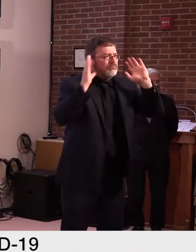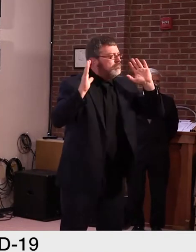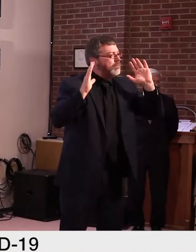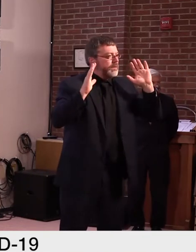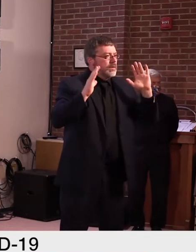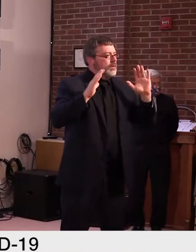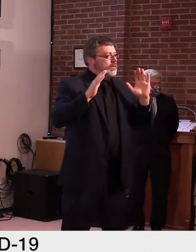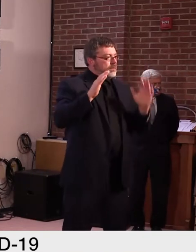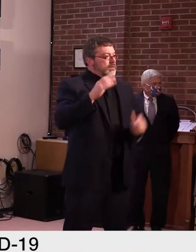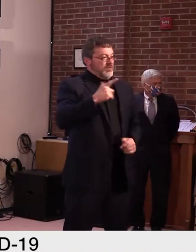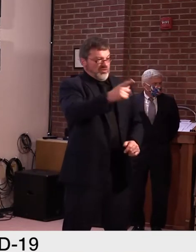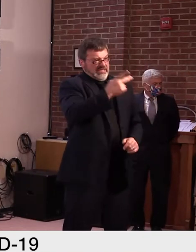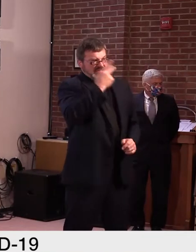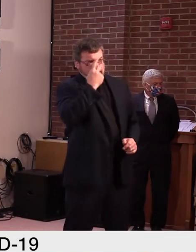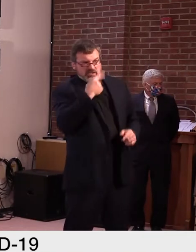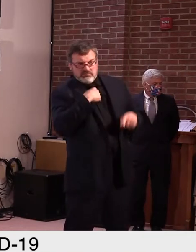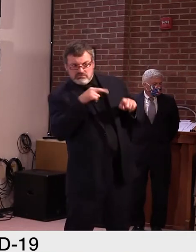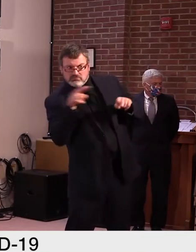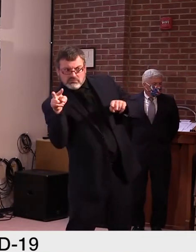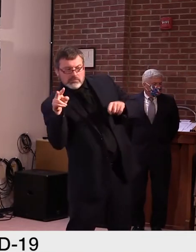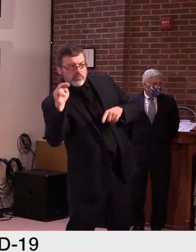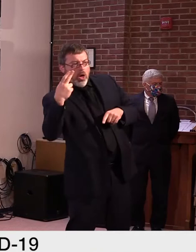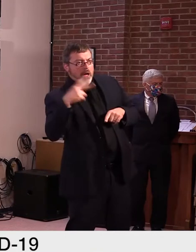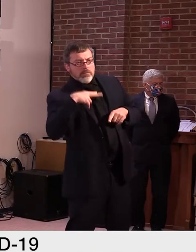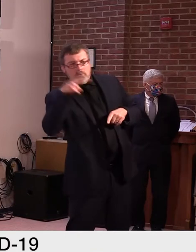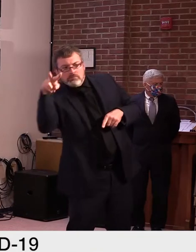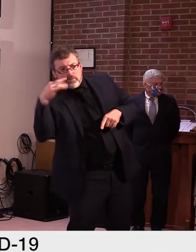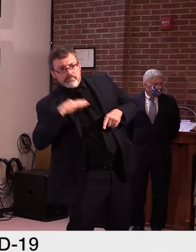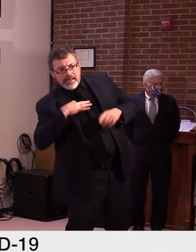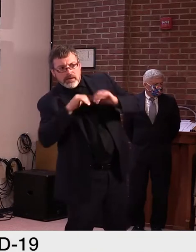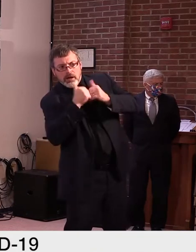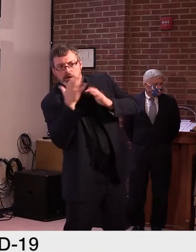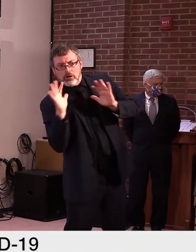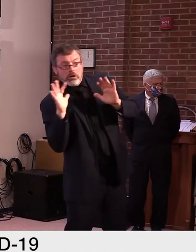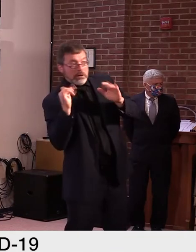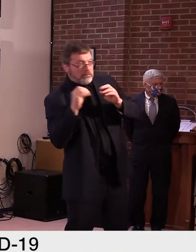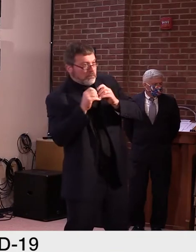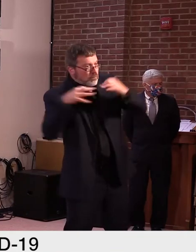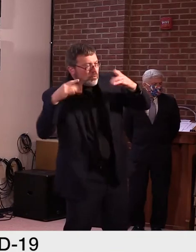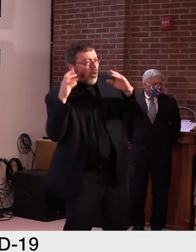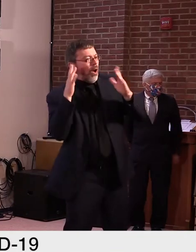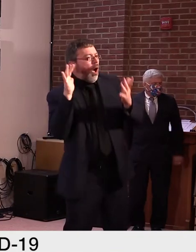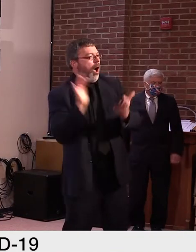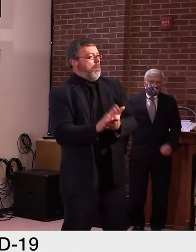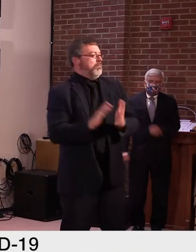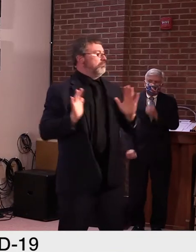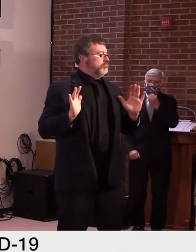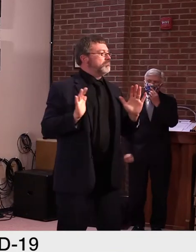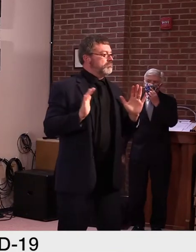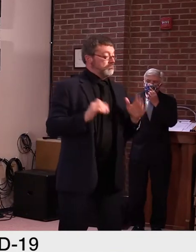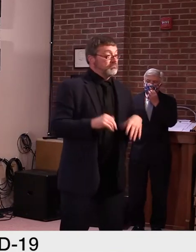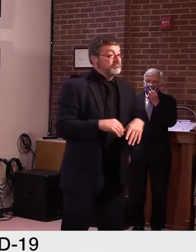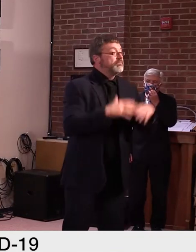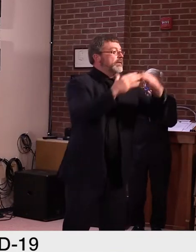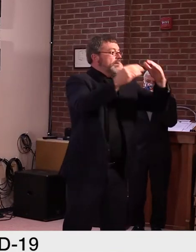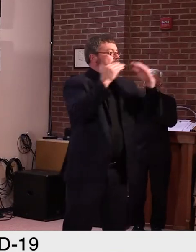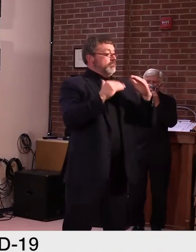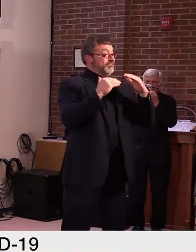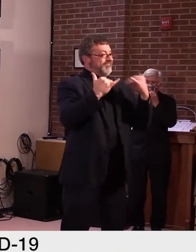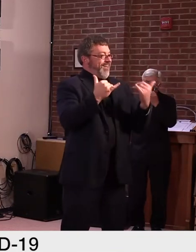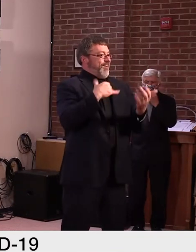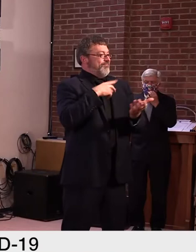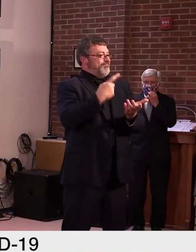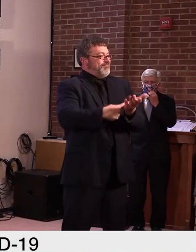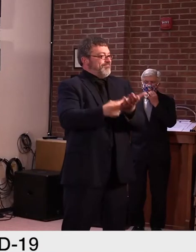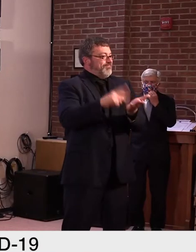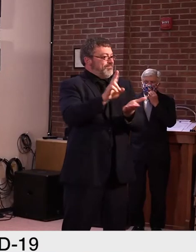through 12 reopening is going. Turning to the college data, you see that we conducted over 12,000 tests here in Vermont